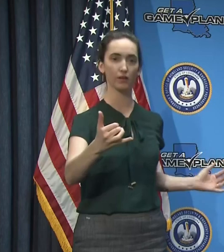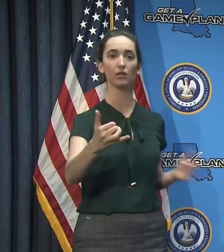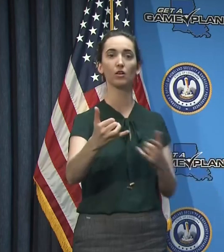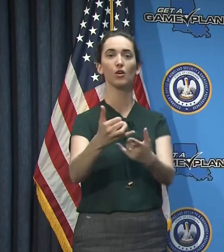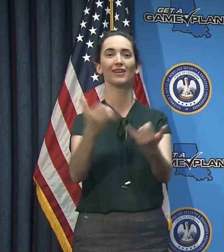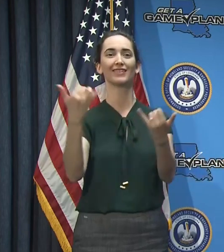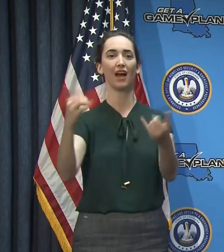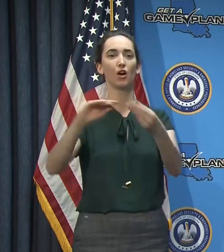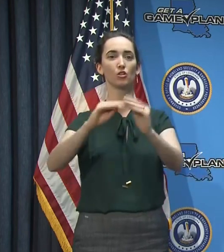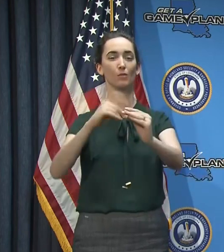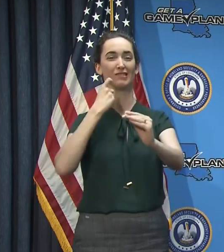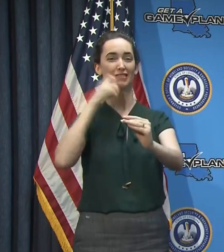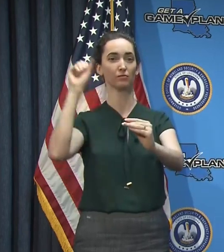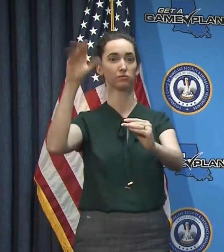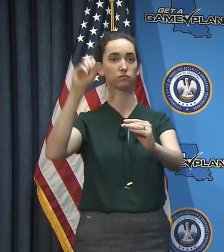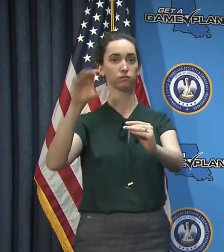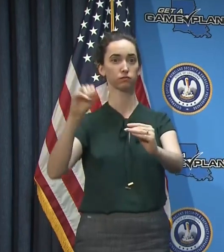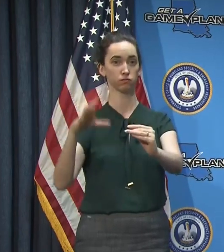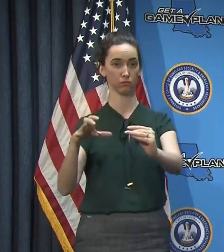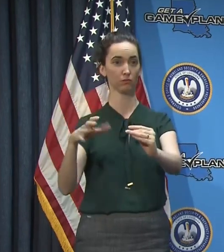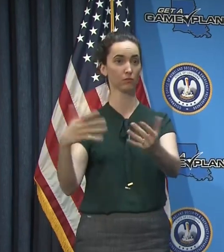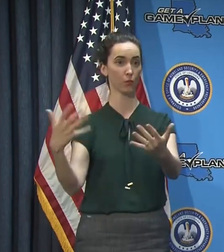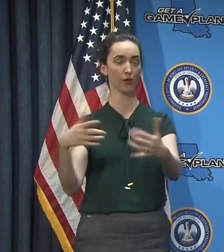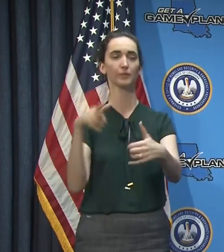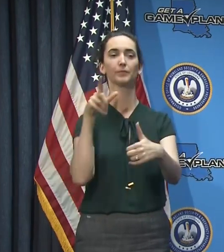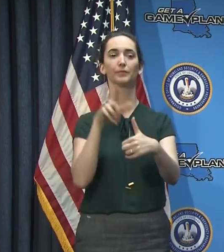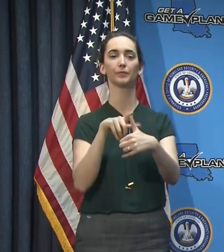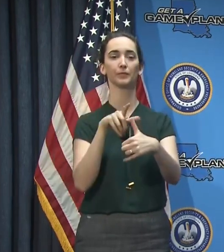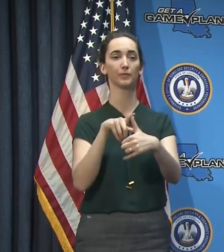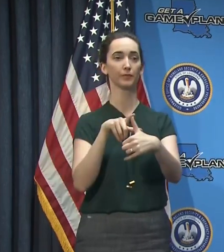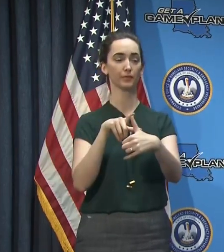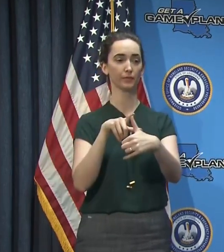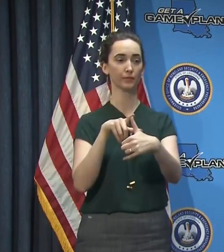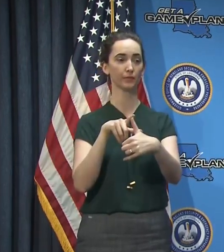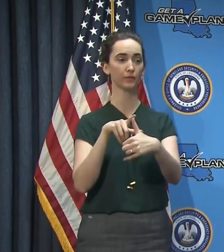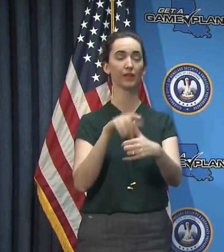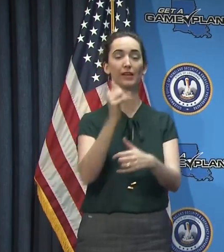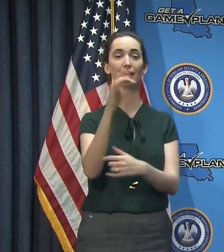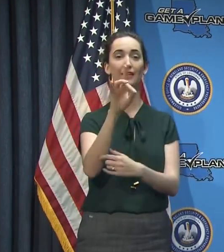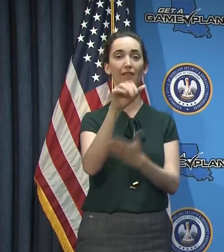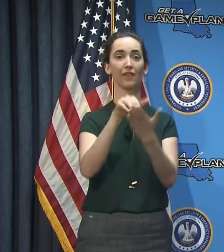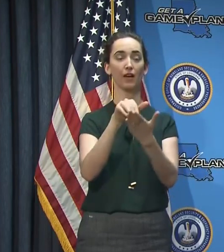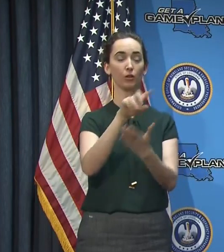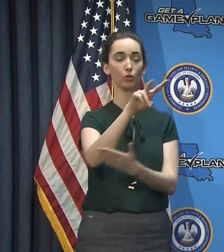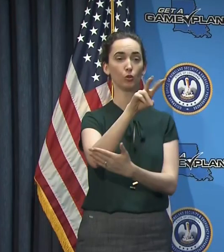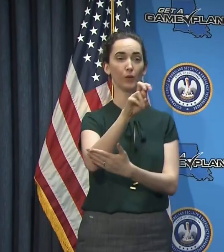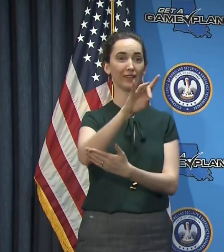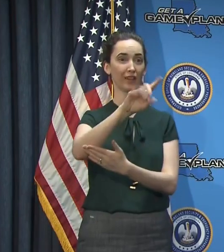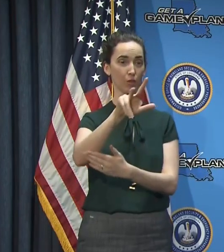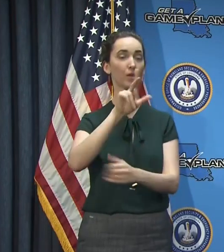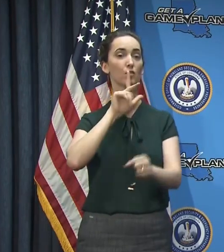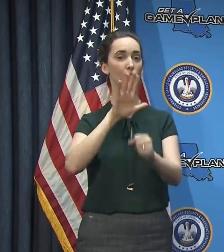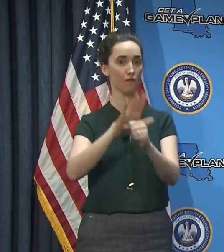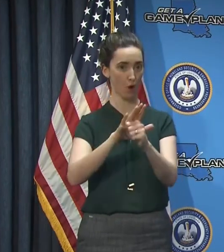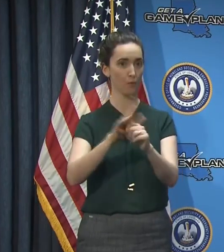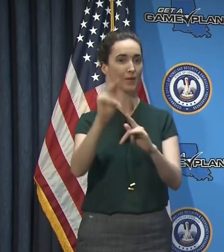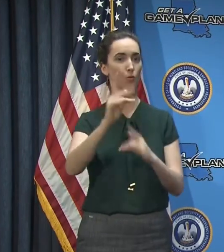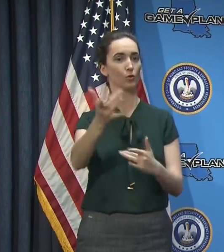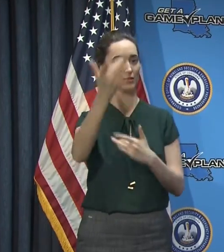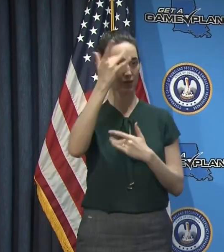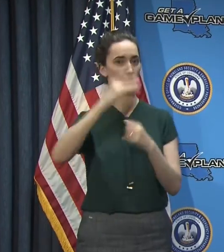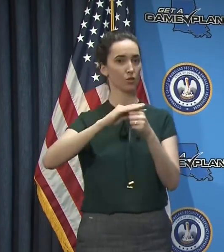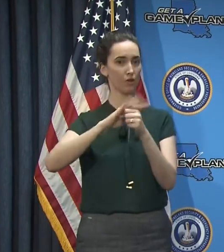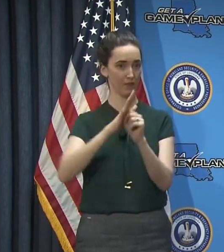earlier today, we have 18,283 confirmed cases of COVID